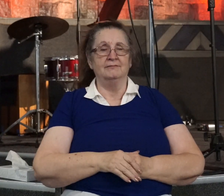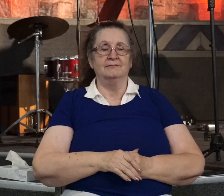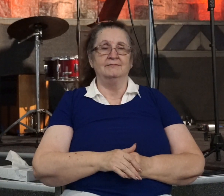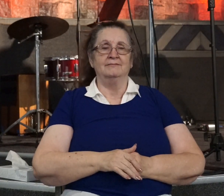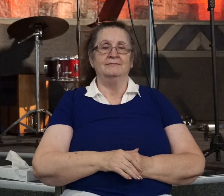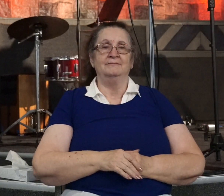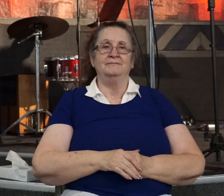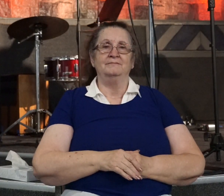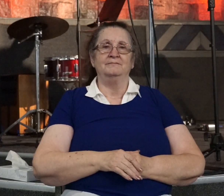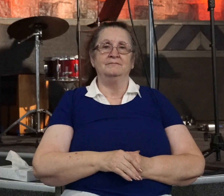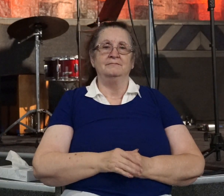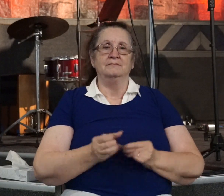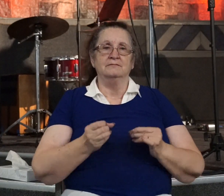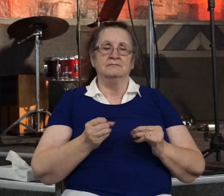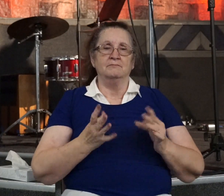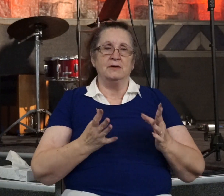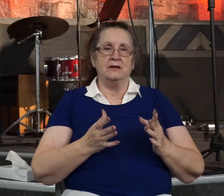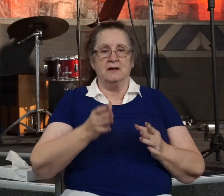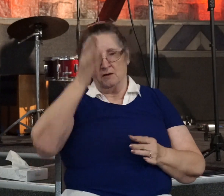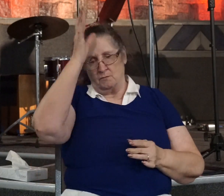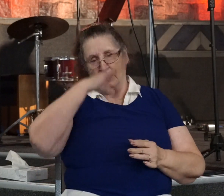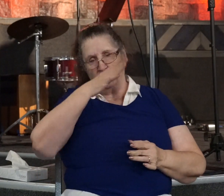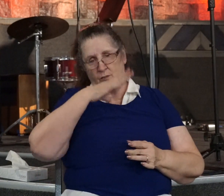And men and women can in fact reject God's call.